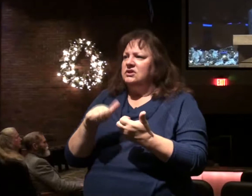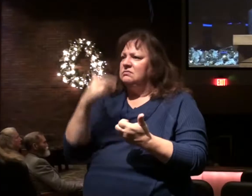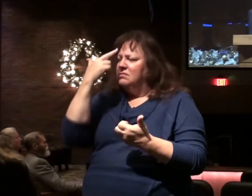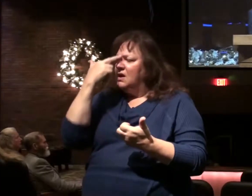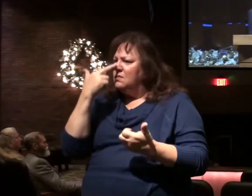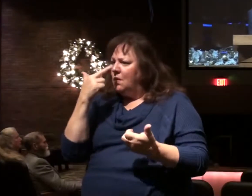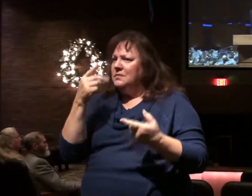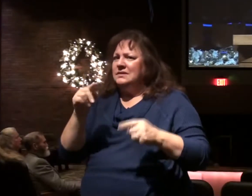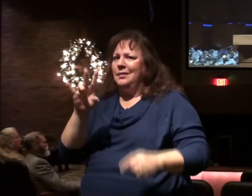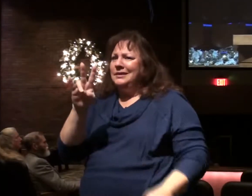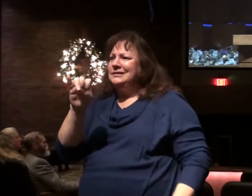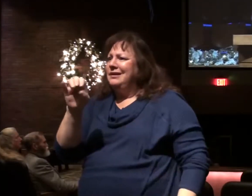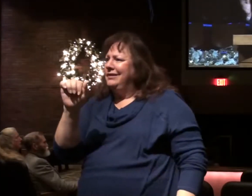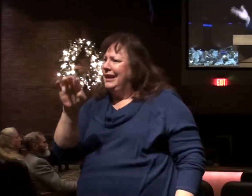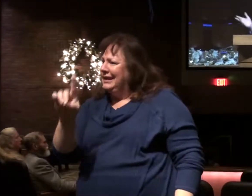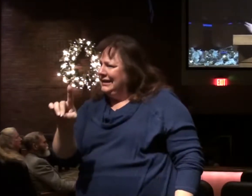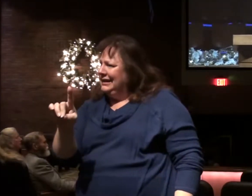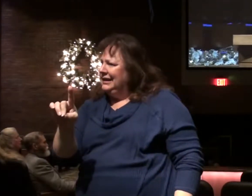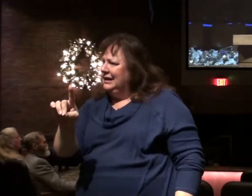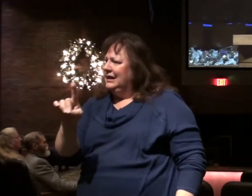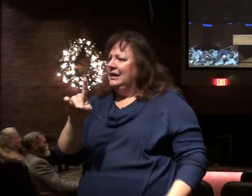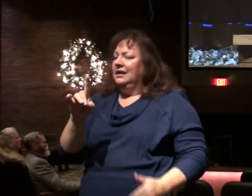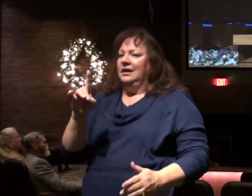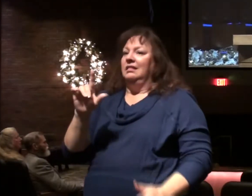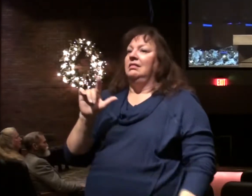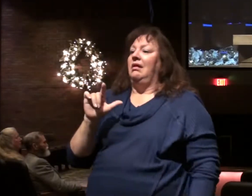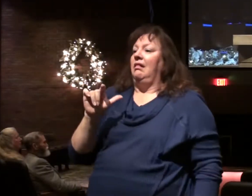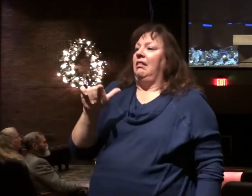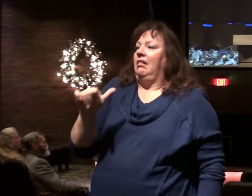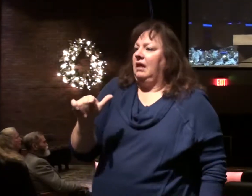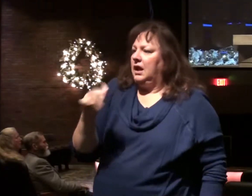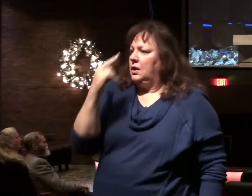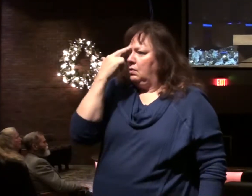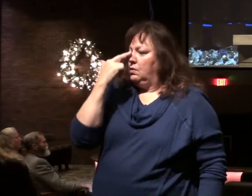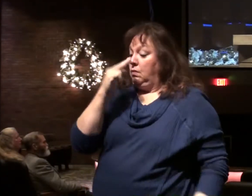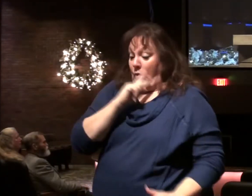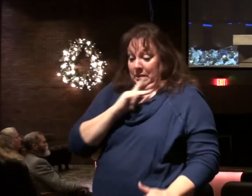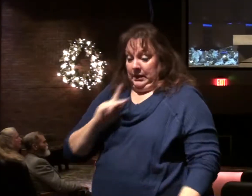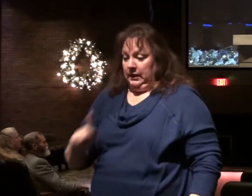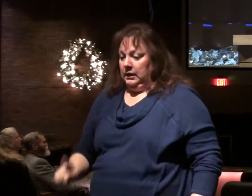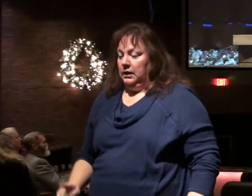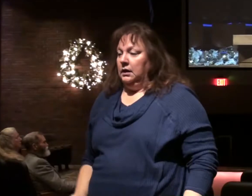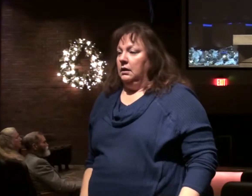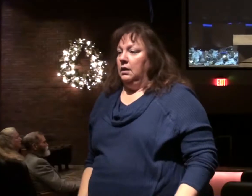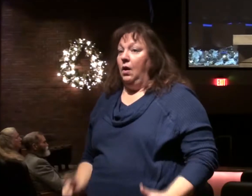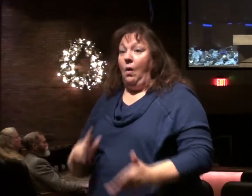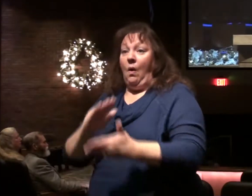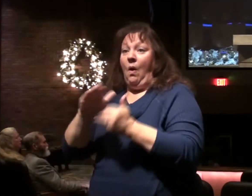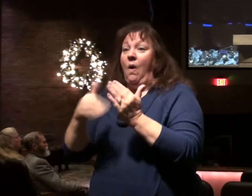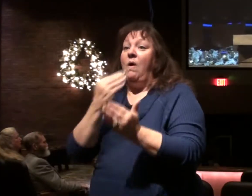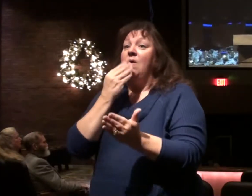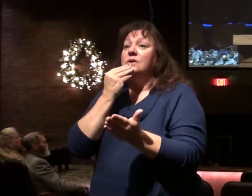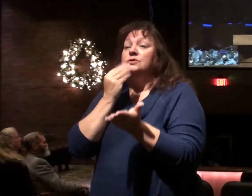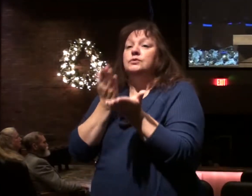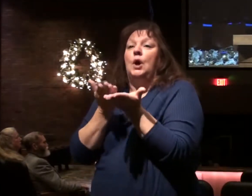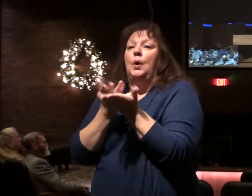Romans in 70 AD, some years later, the Roman Emperor removed all Jews